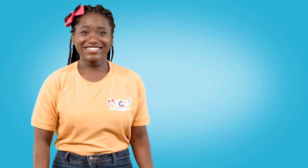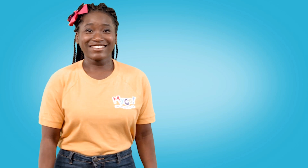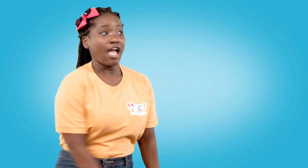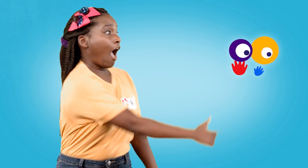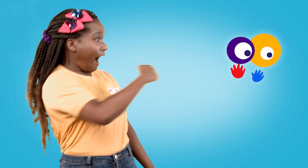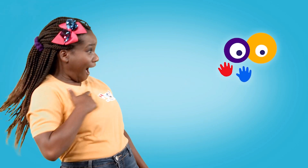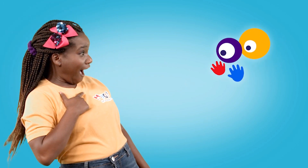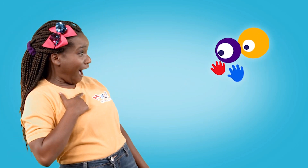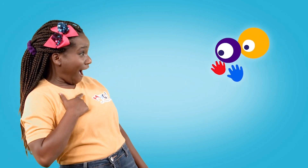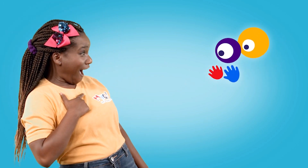Hi! Go!